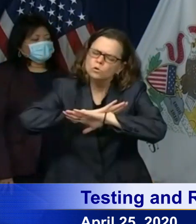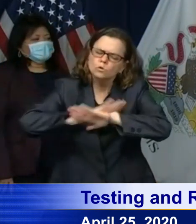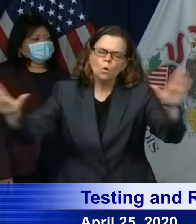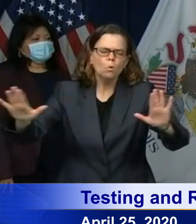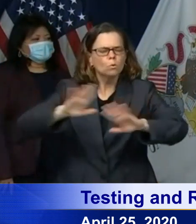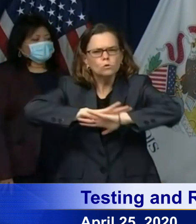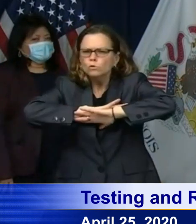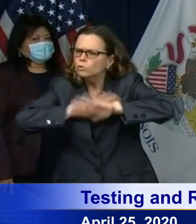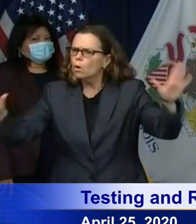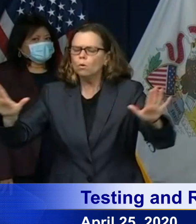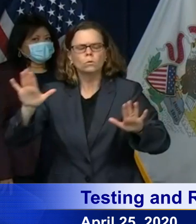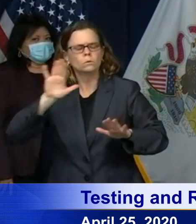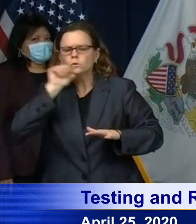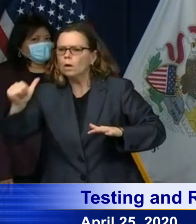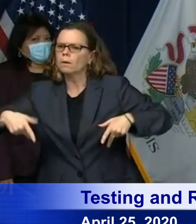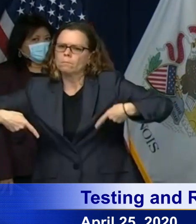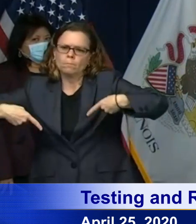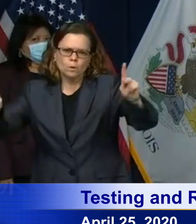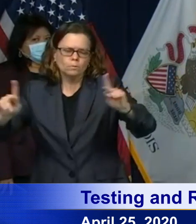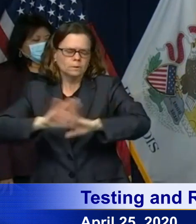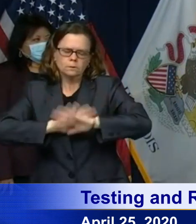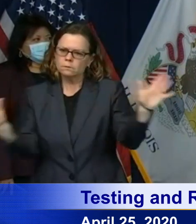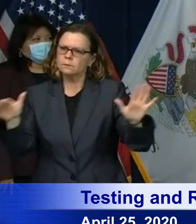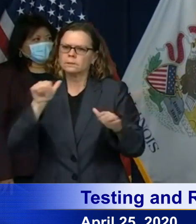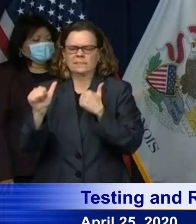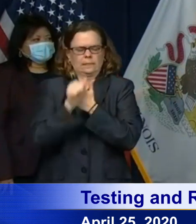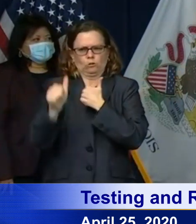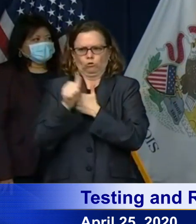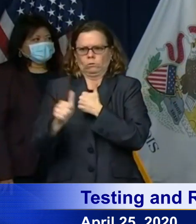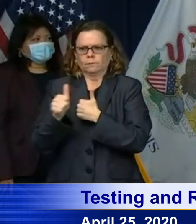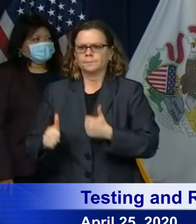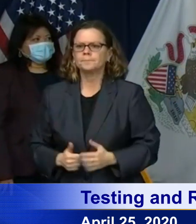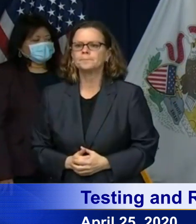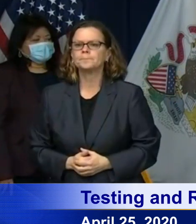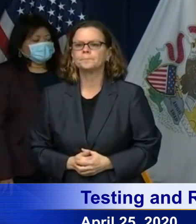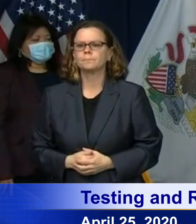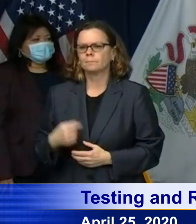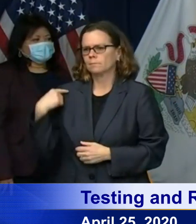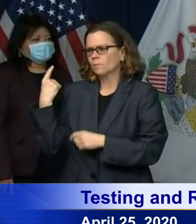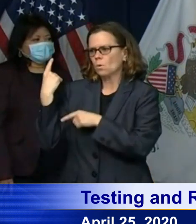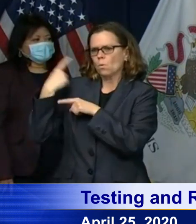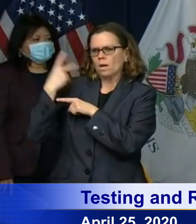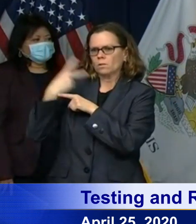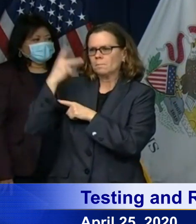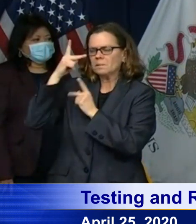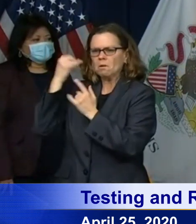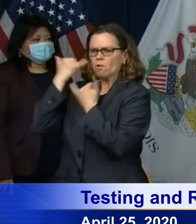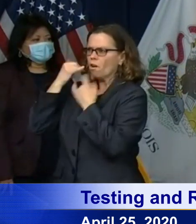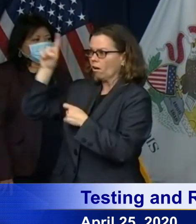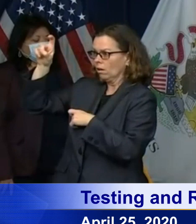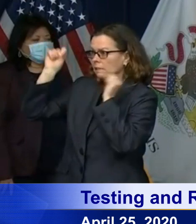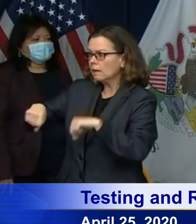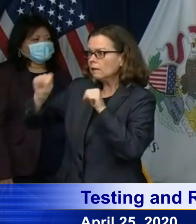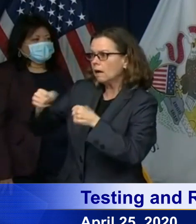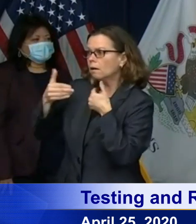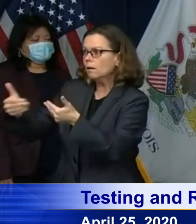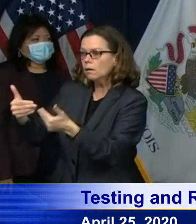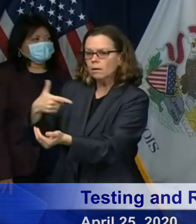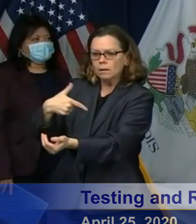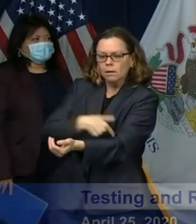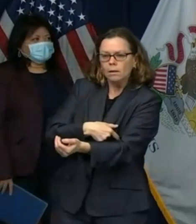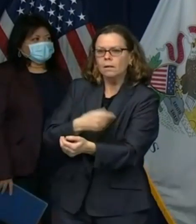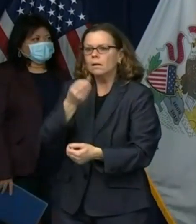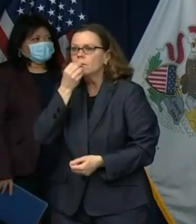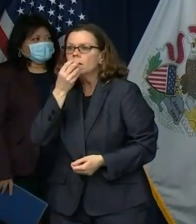in the past two days there's been a significant increase in calls to the illinois poison center compared to this same time